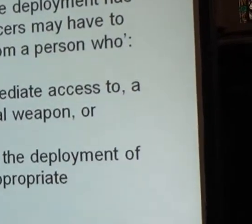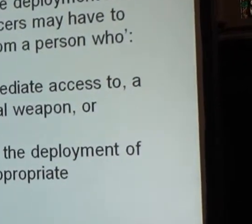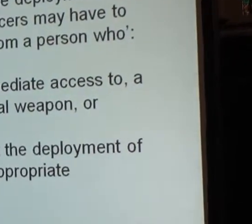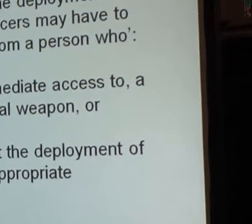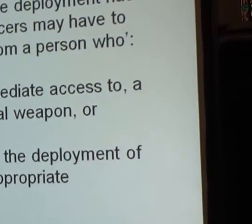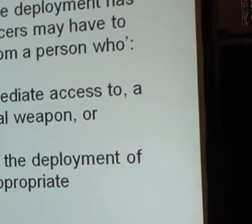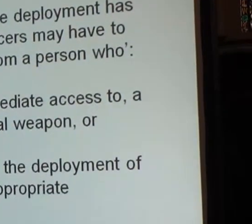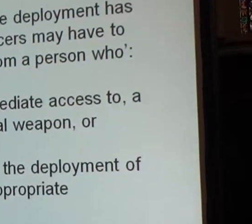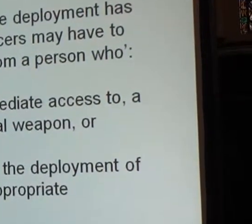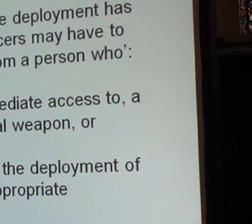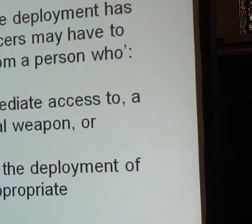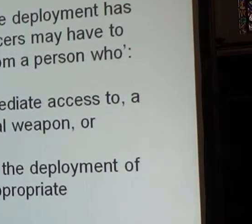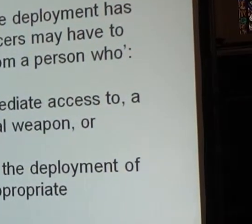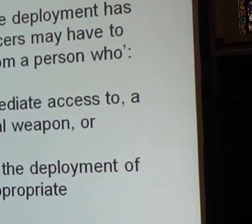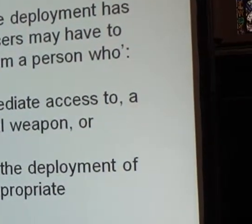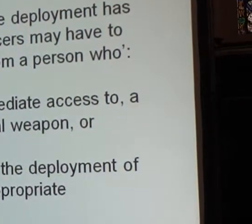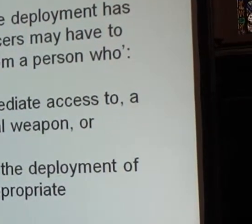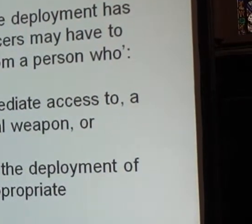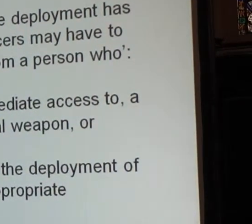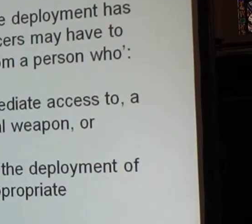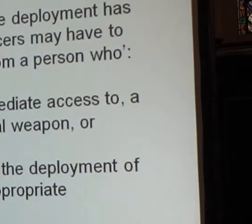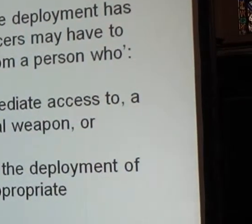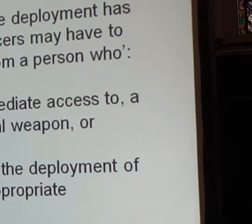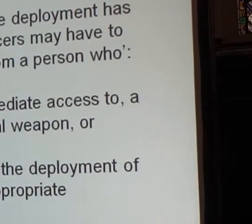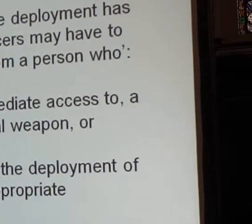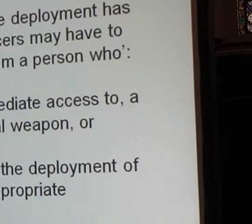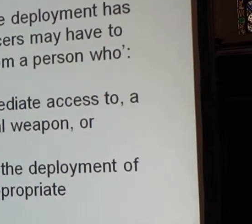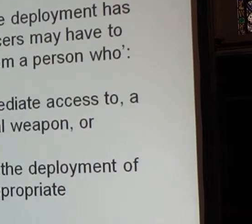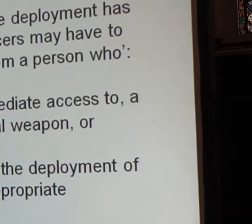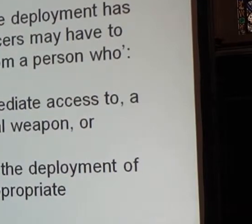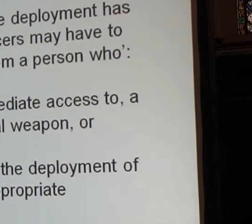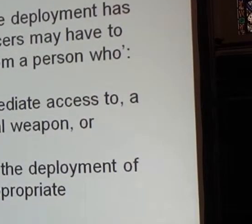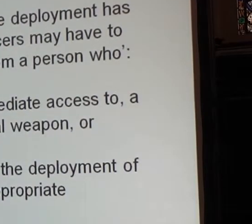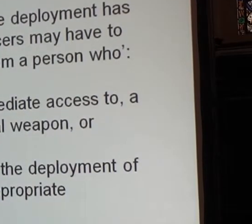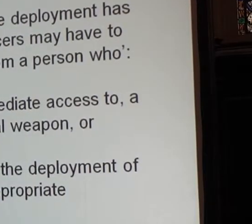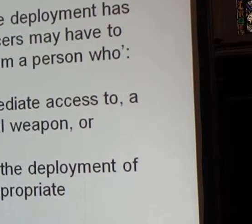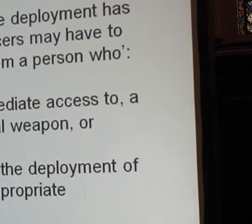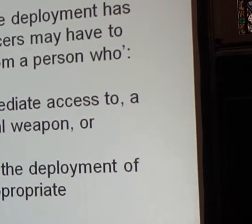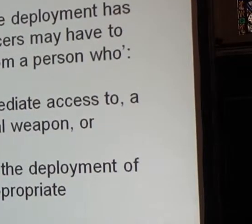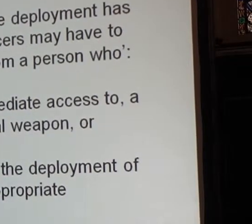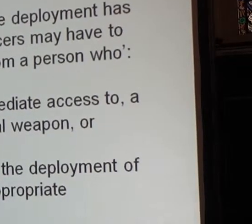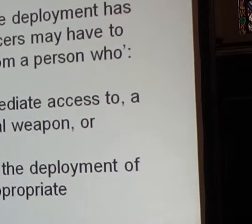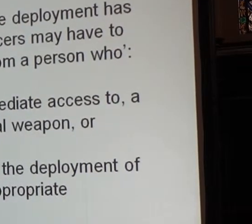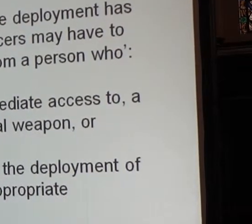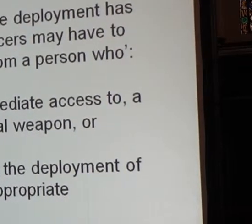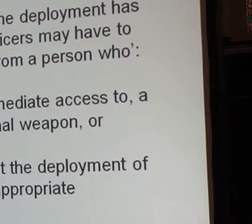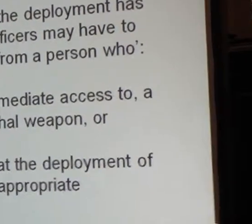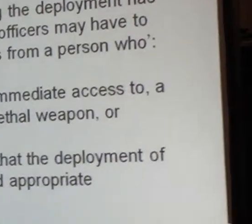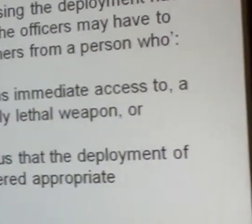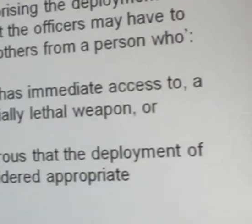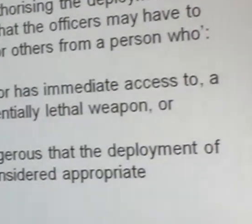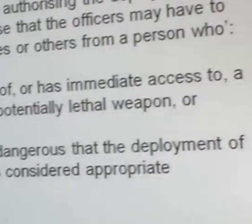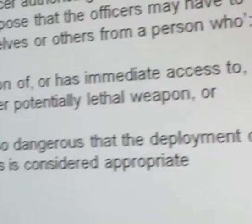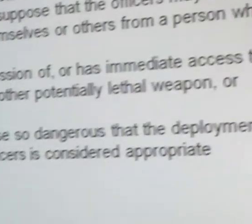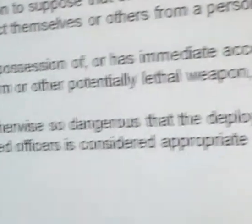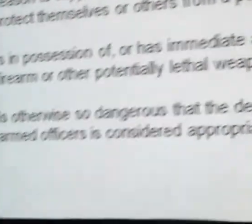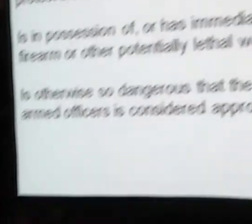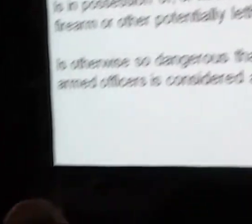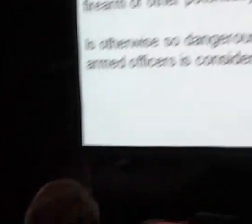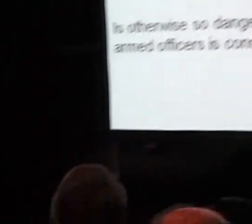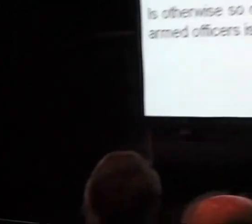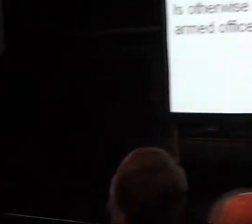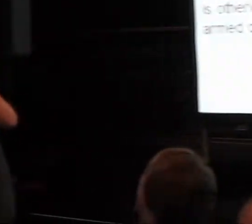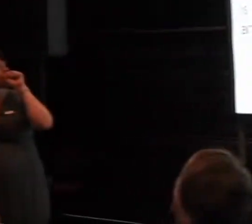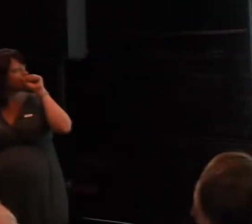is somebody, who has, in the second paragraph, possession of, or has immediate access, to a fire arm, or